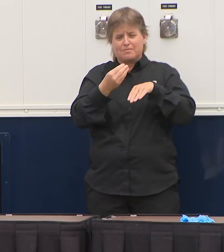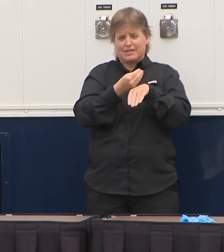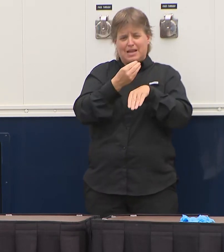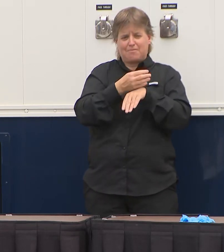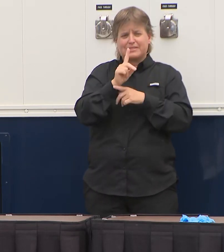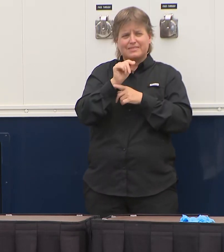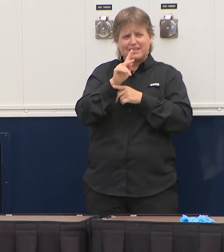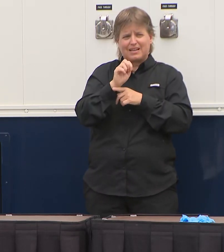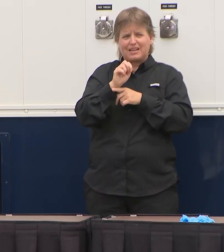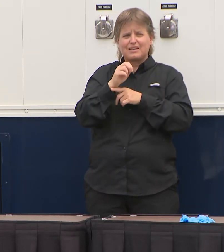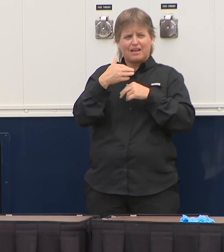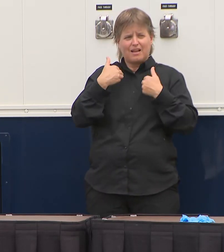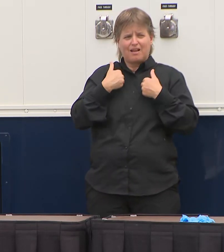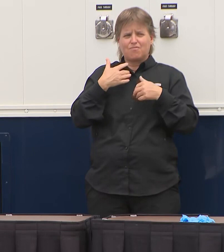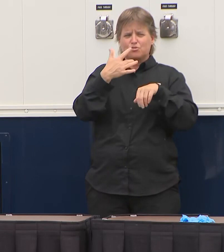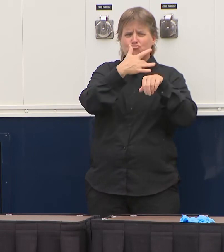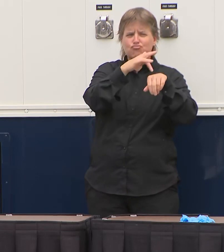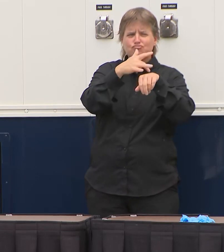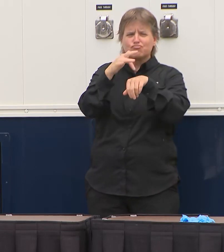is good news.